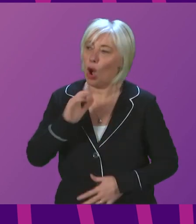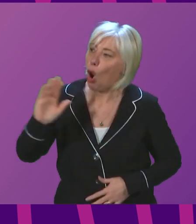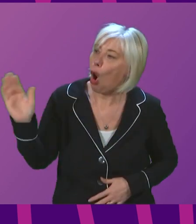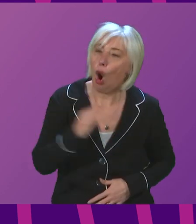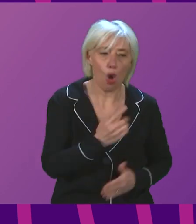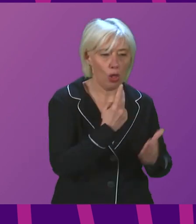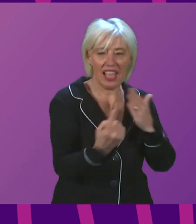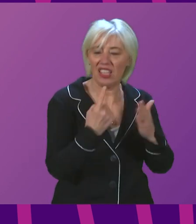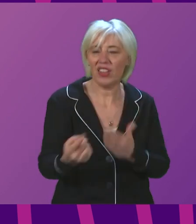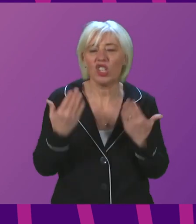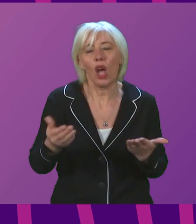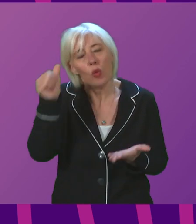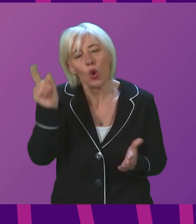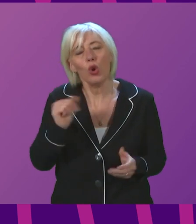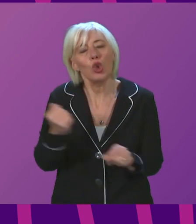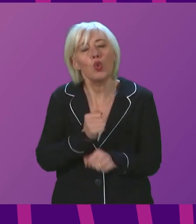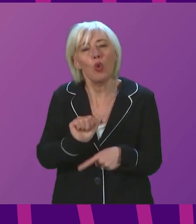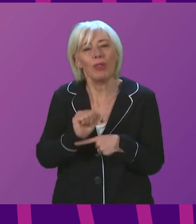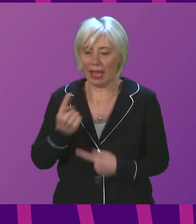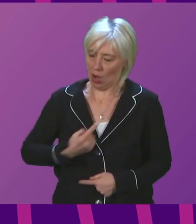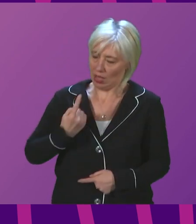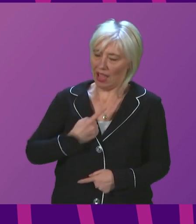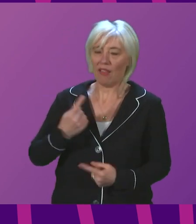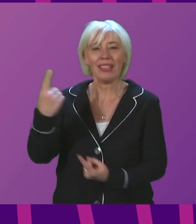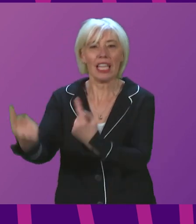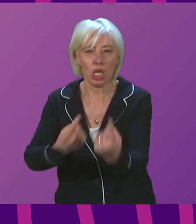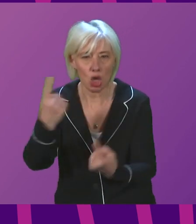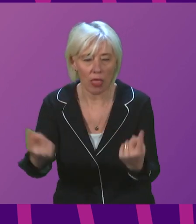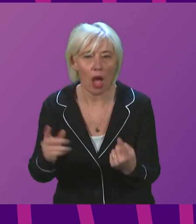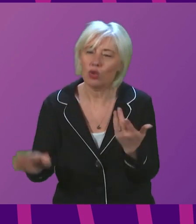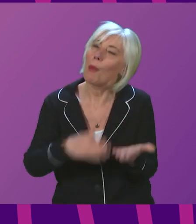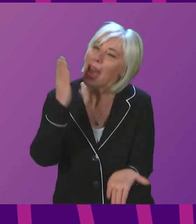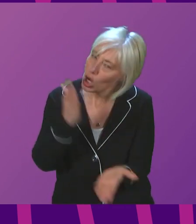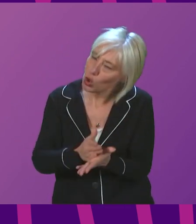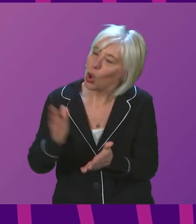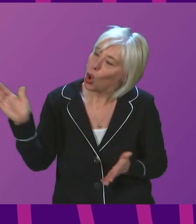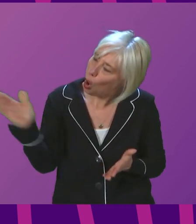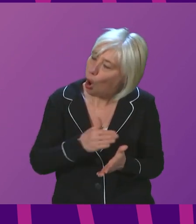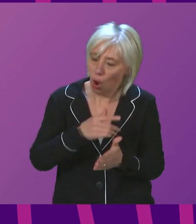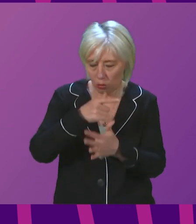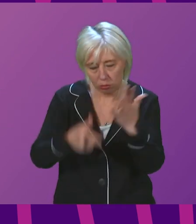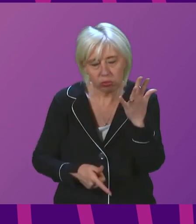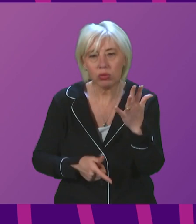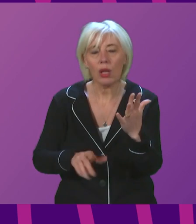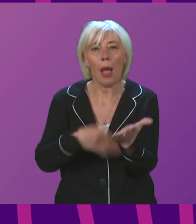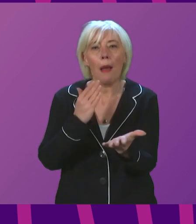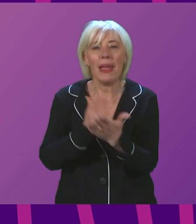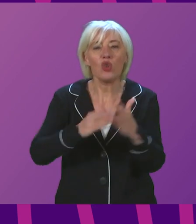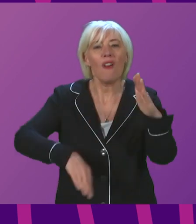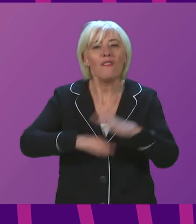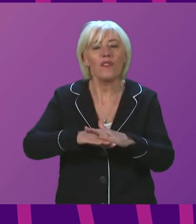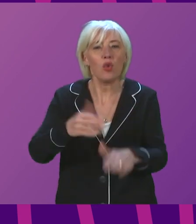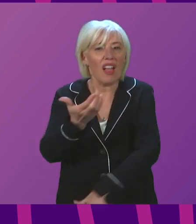know what to do to protect ourselves and each other. So please make sure you do all of these things. First, get fully